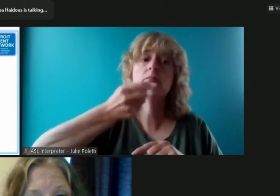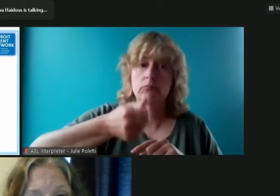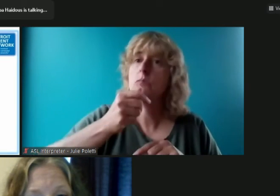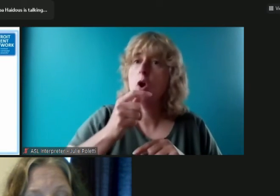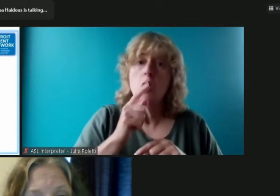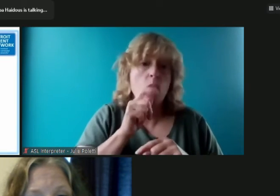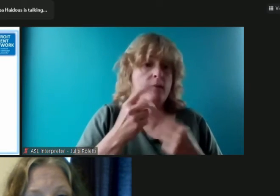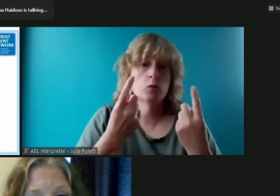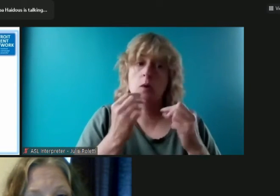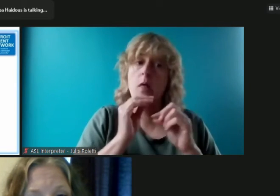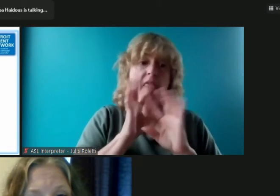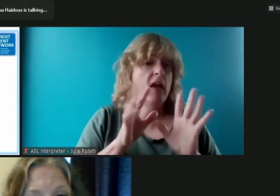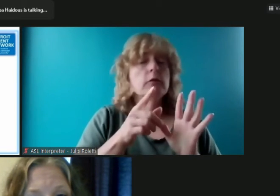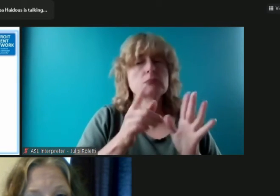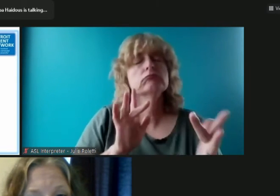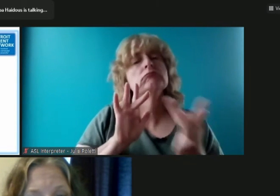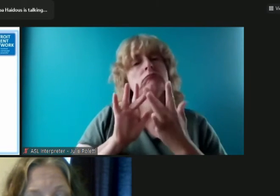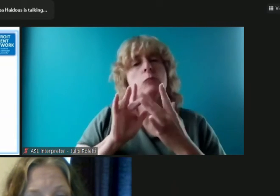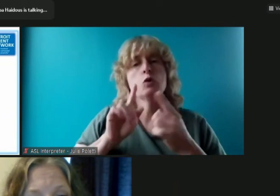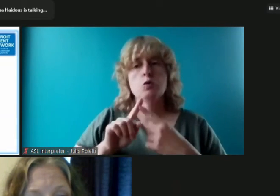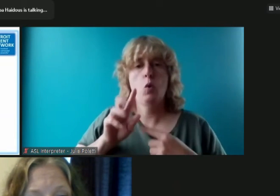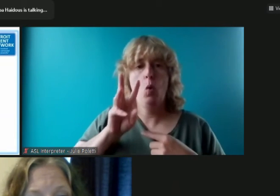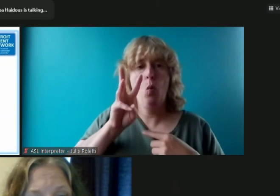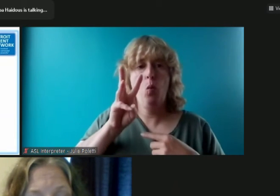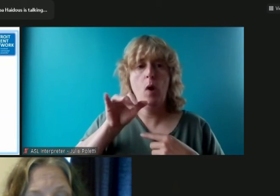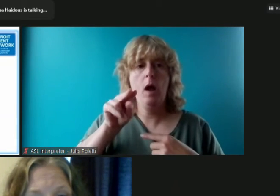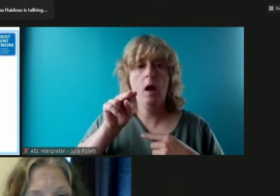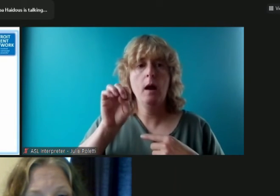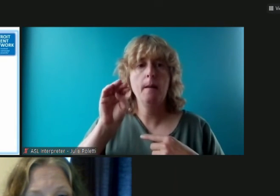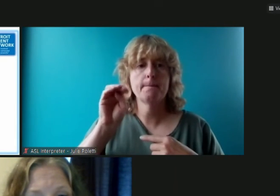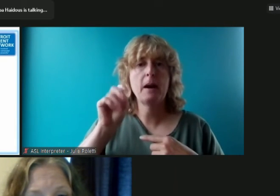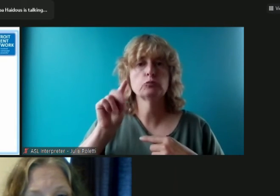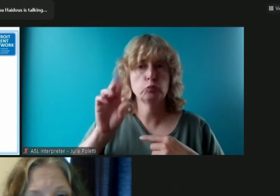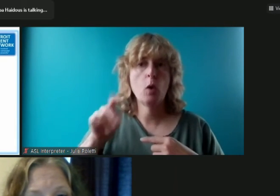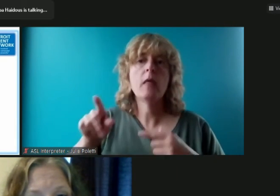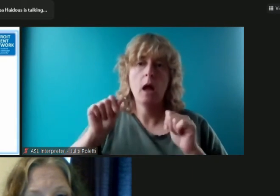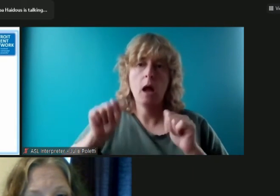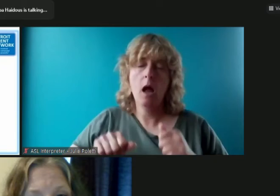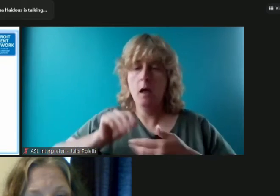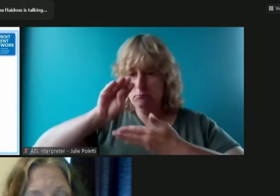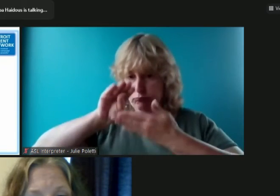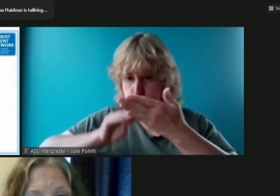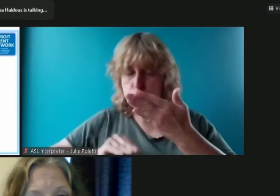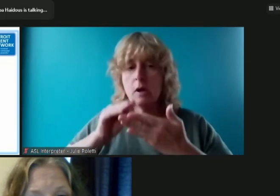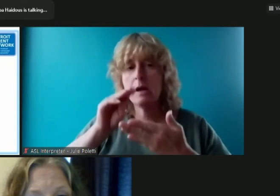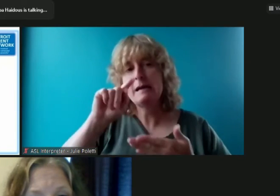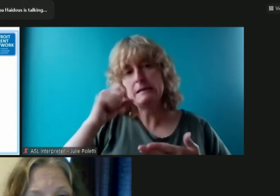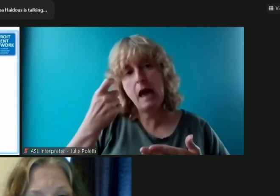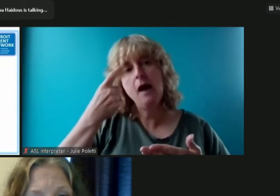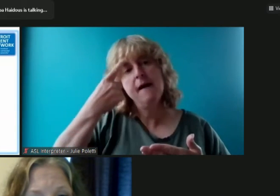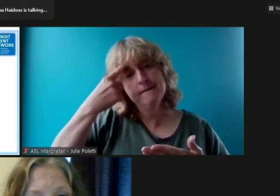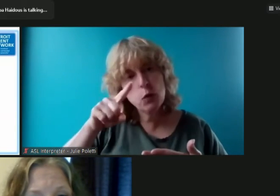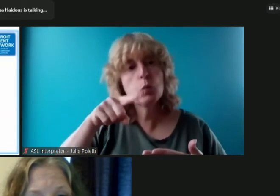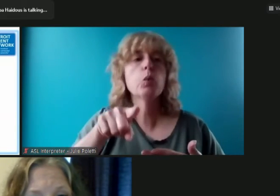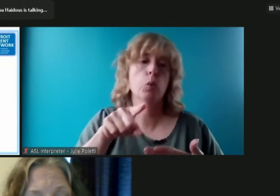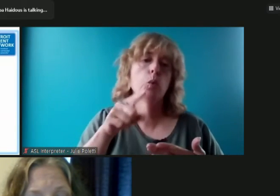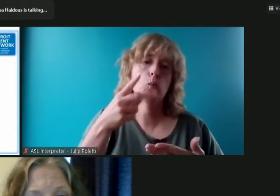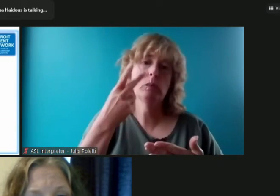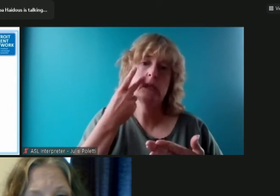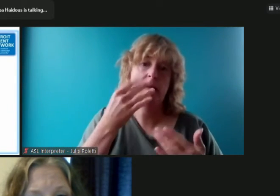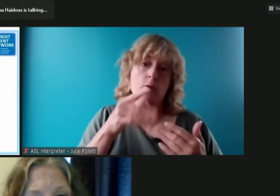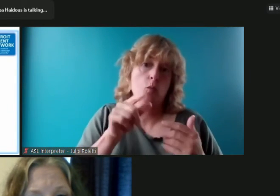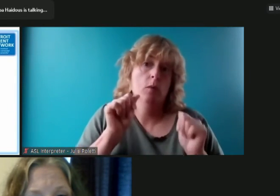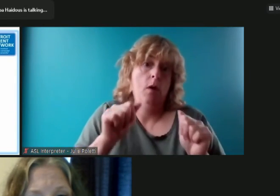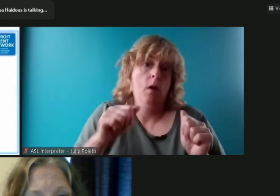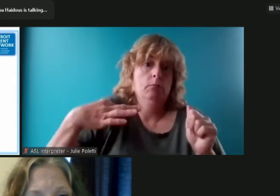to wayne metro so they can apply for those taxes for you um so you can see if you're eligible for